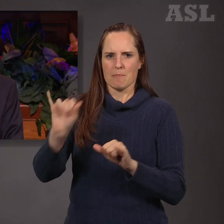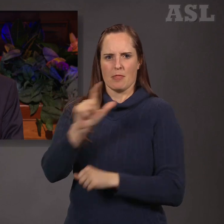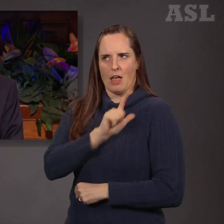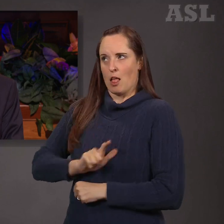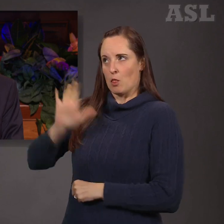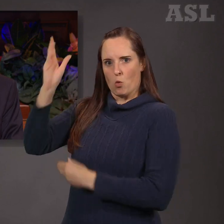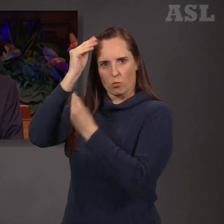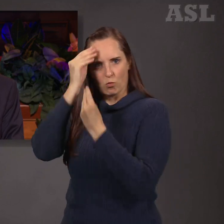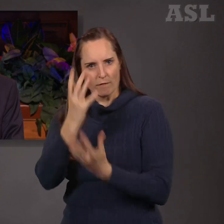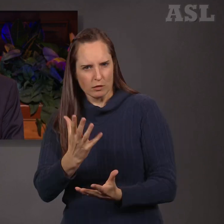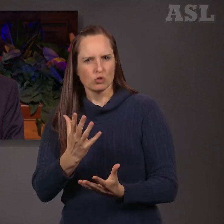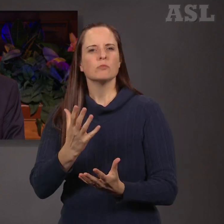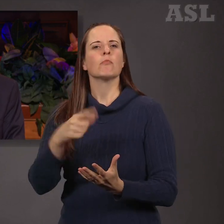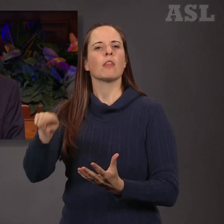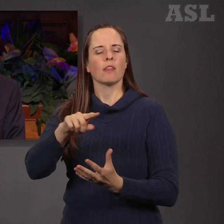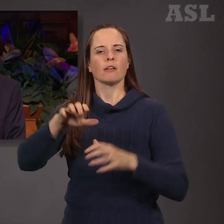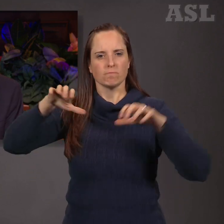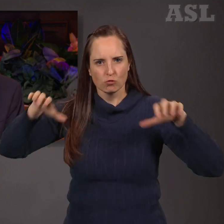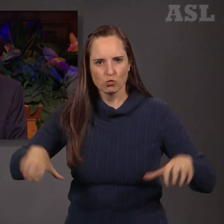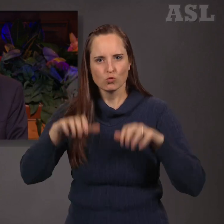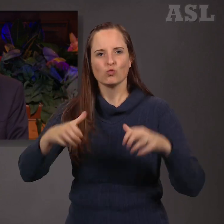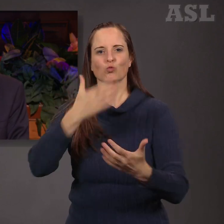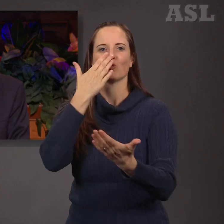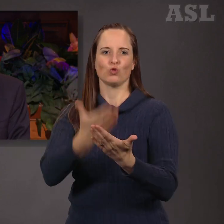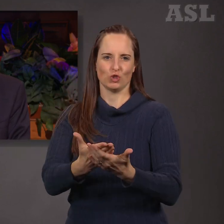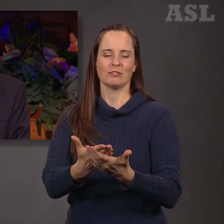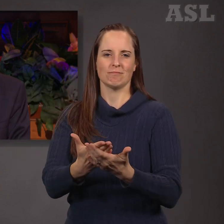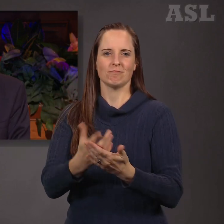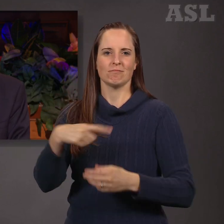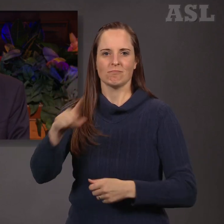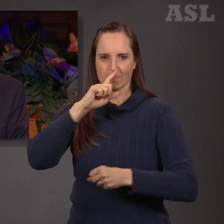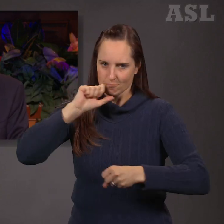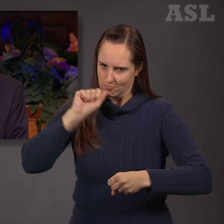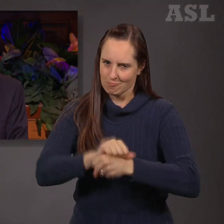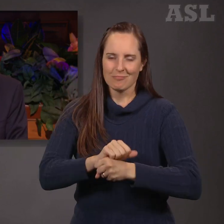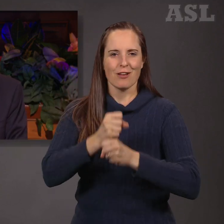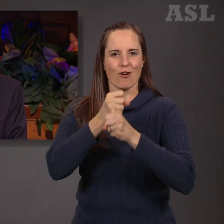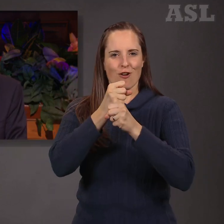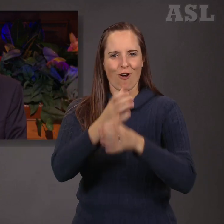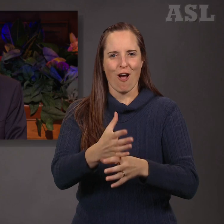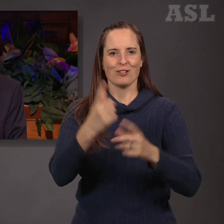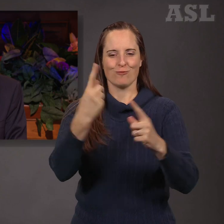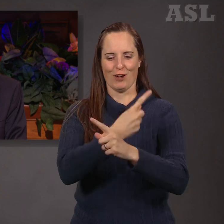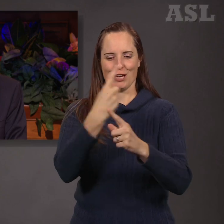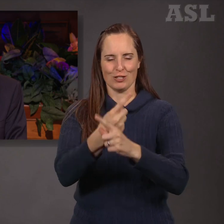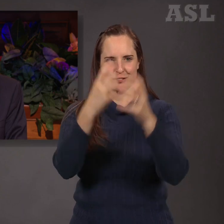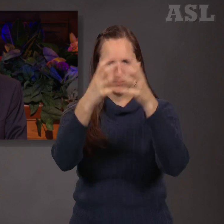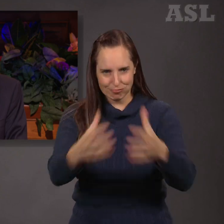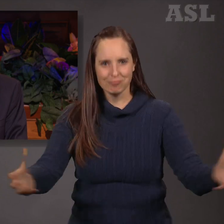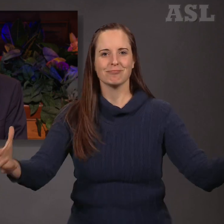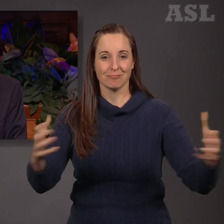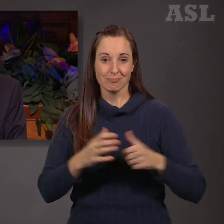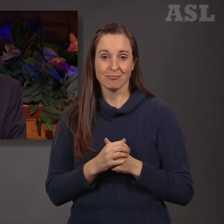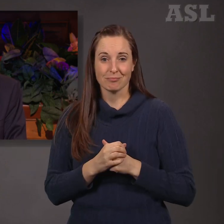revelation describes as a good cause and bringing to pass much righteousness. There are